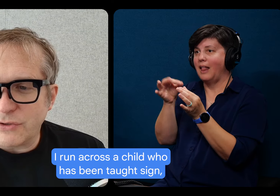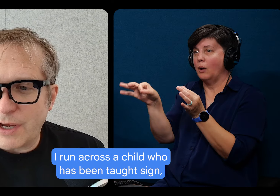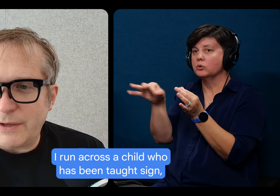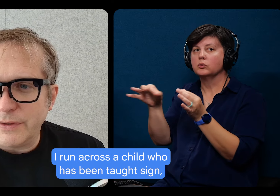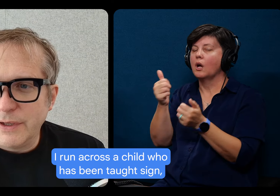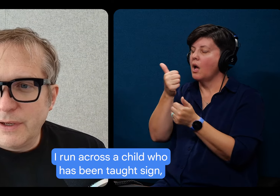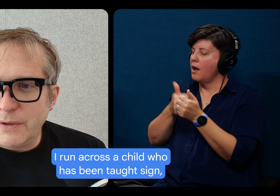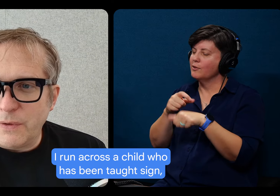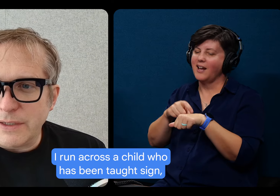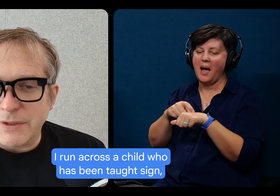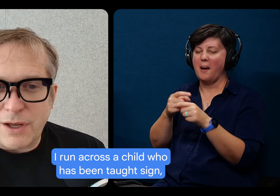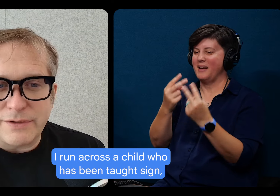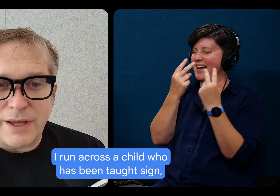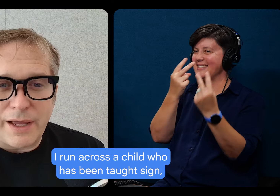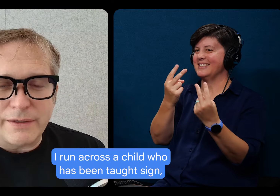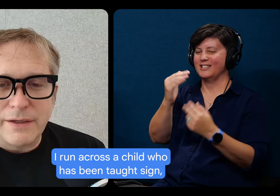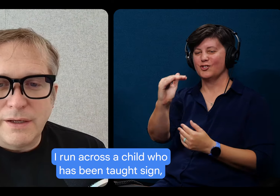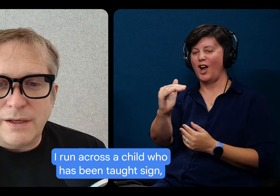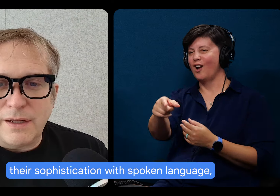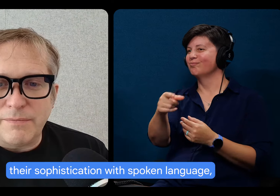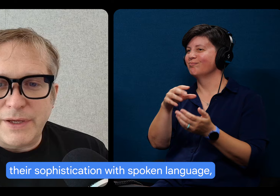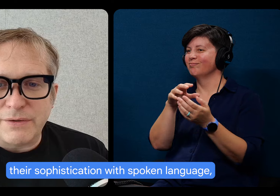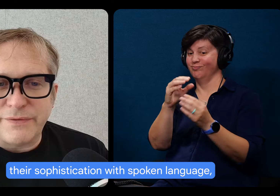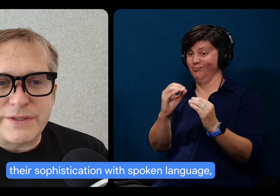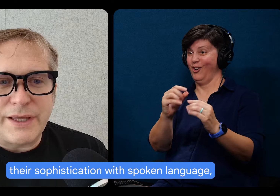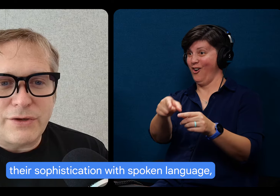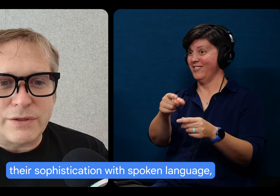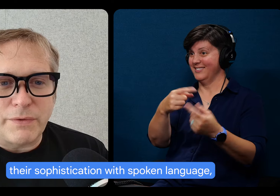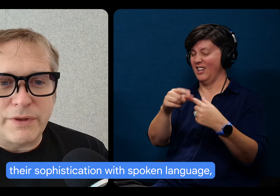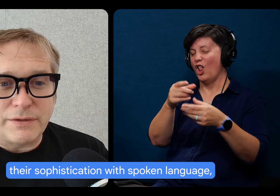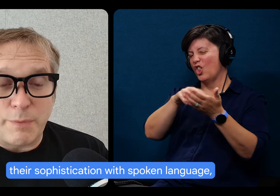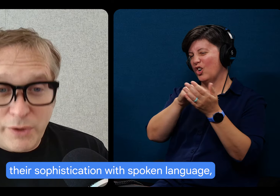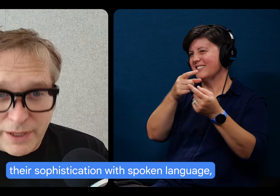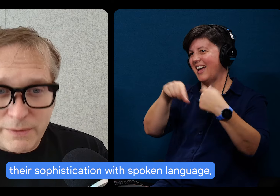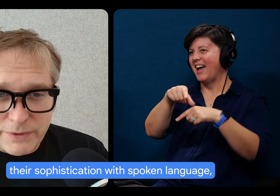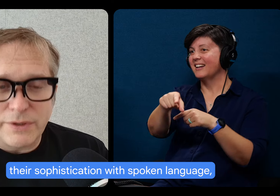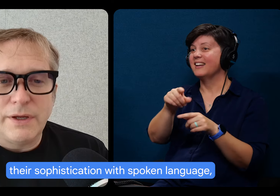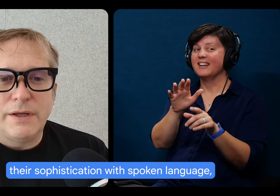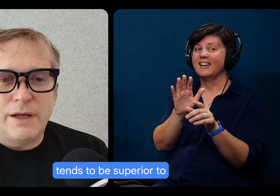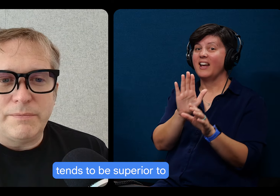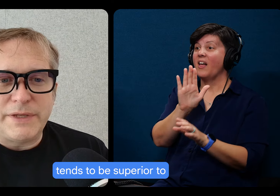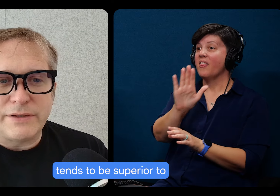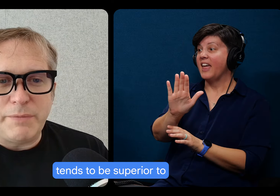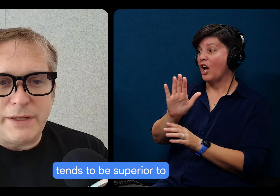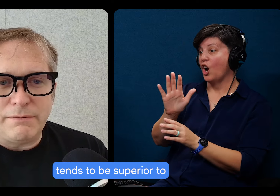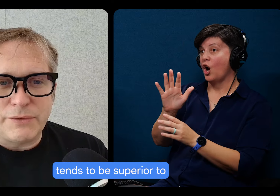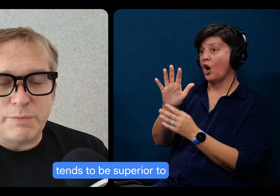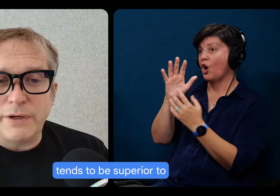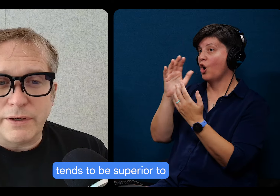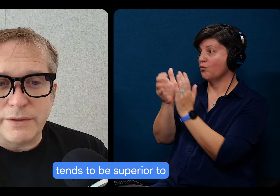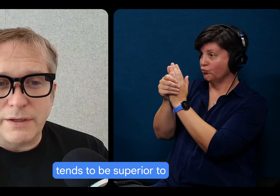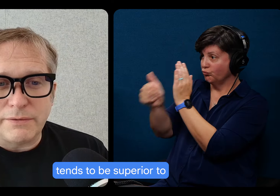across a child who has been taught sign, their sophistication with spoken language tends to be